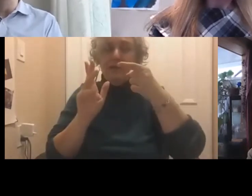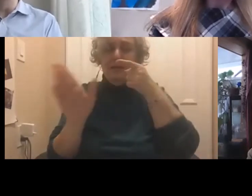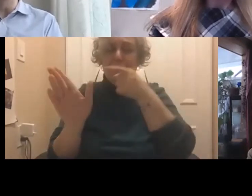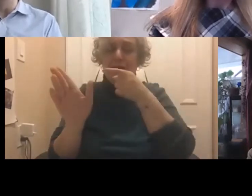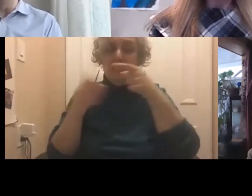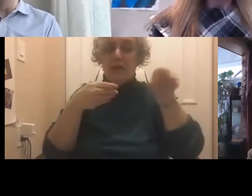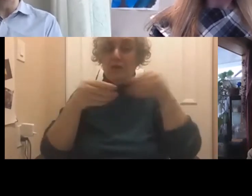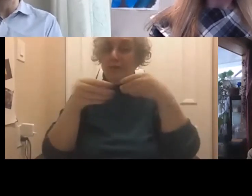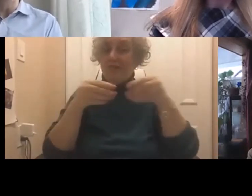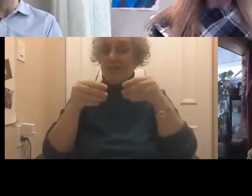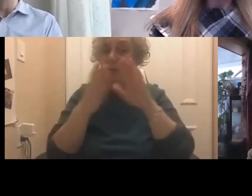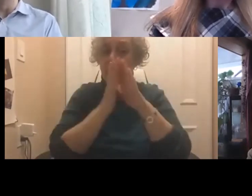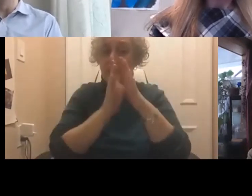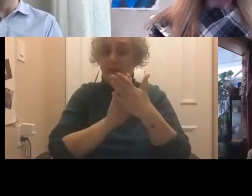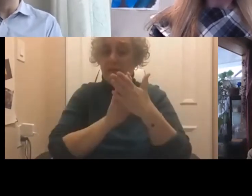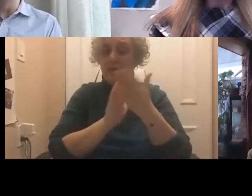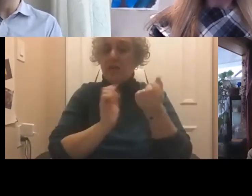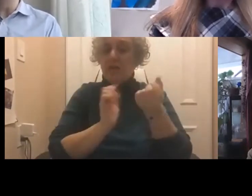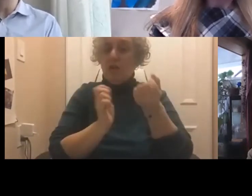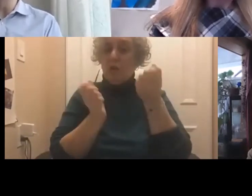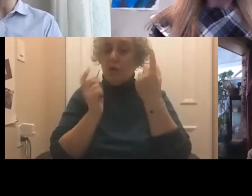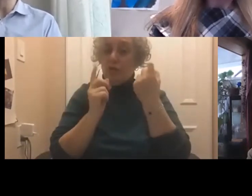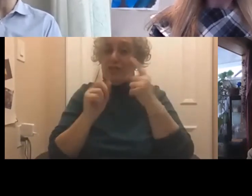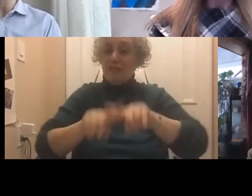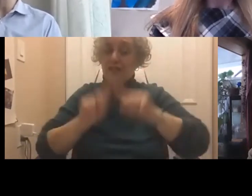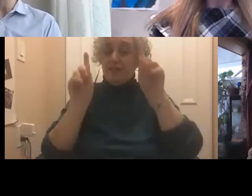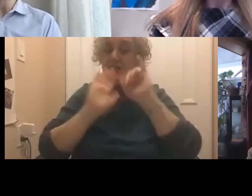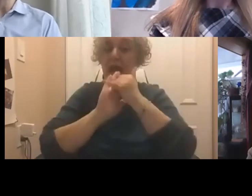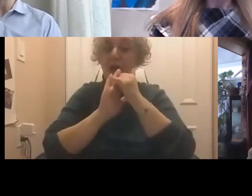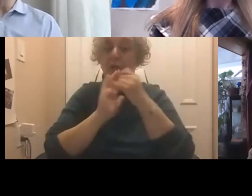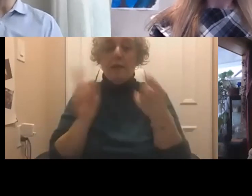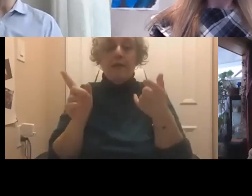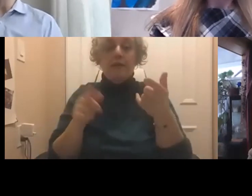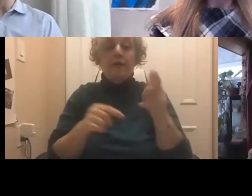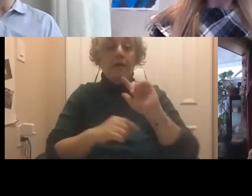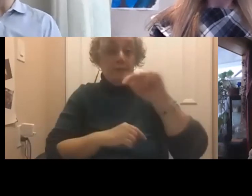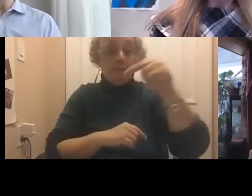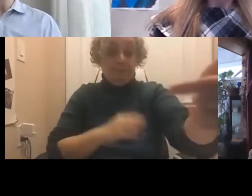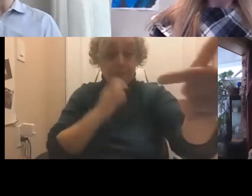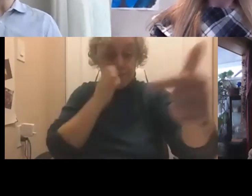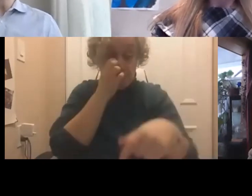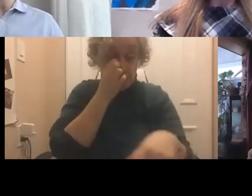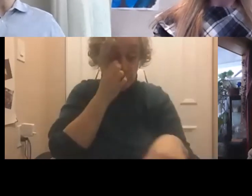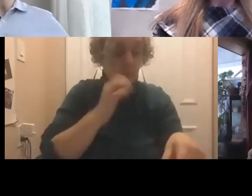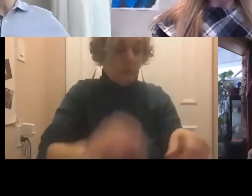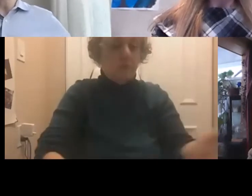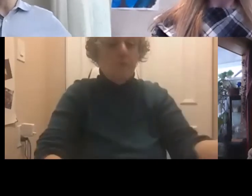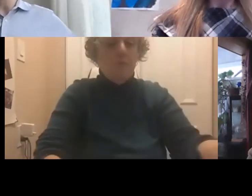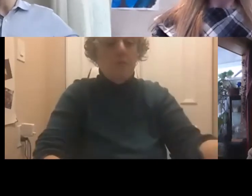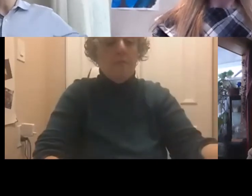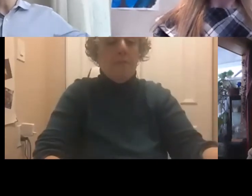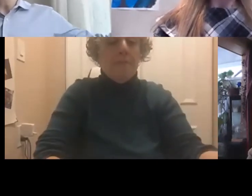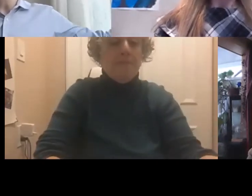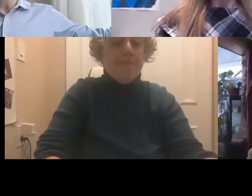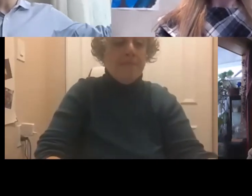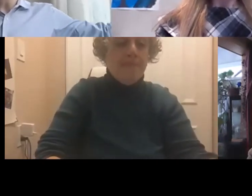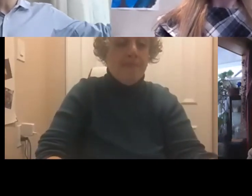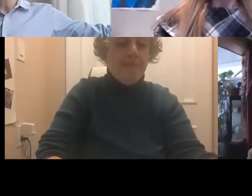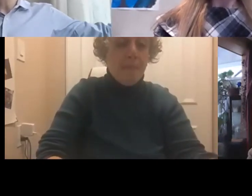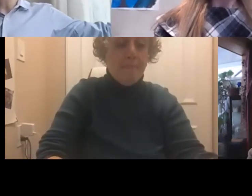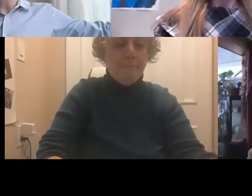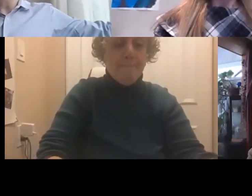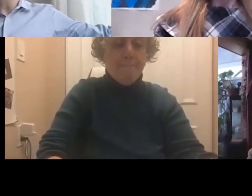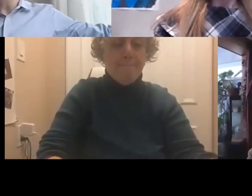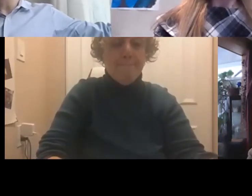and be understanding of difference? In large gig platforms as well, Rich, because certainly you see